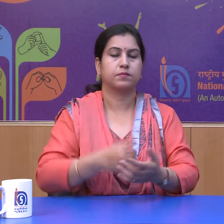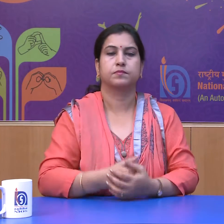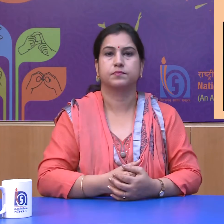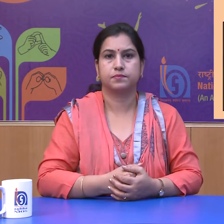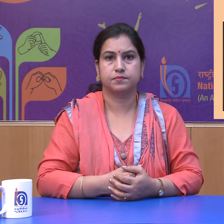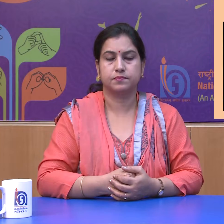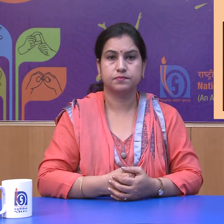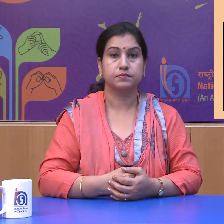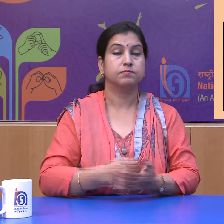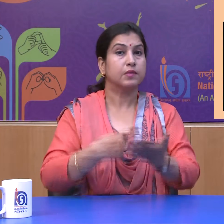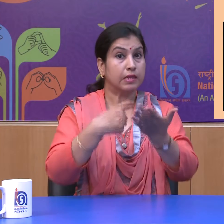Right to education.